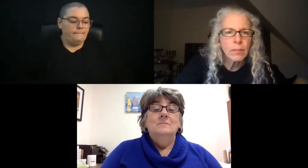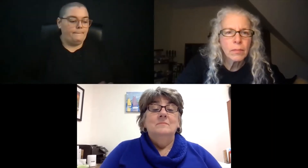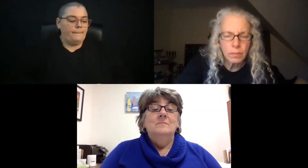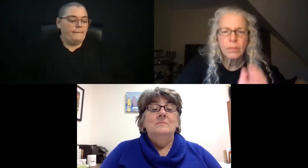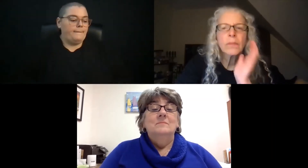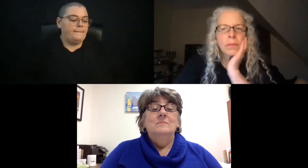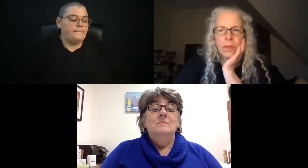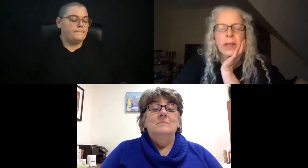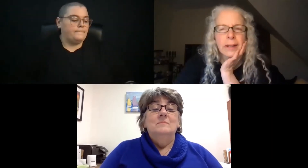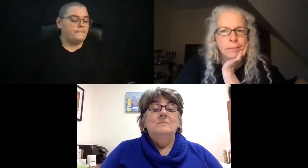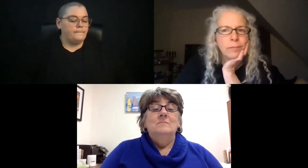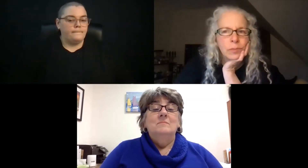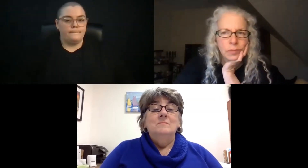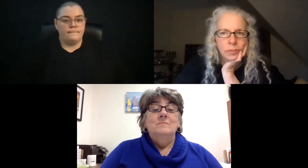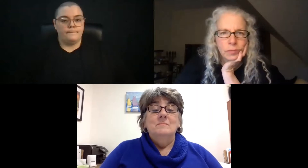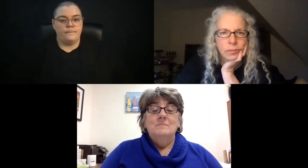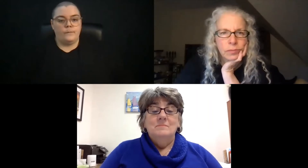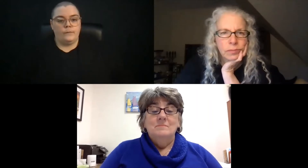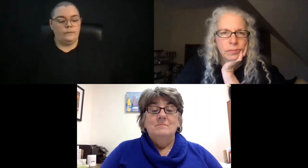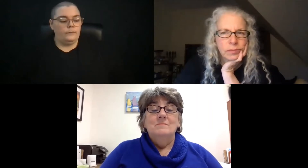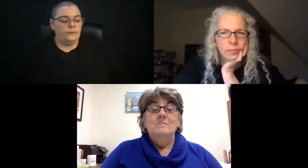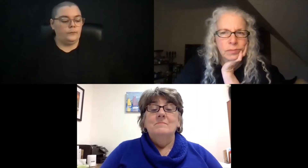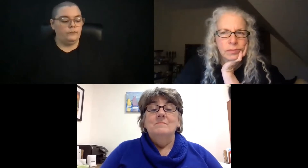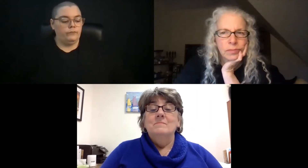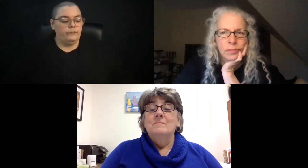Thank you. Thank you.